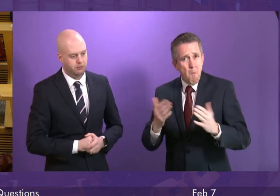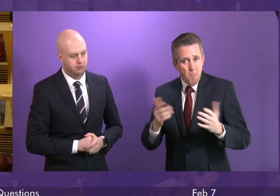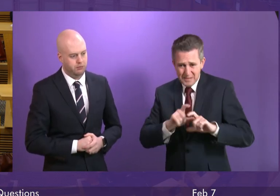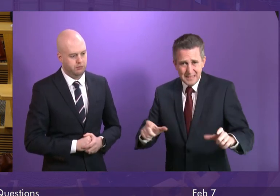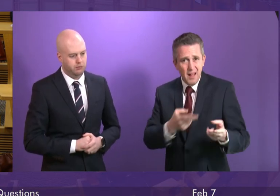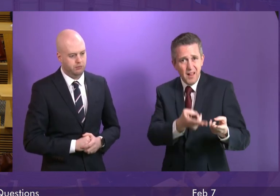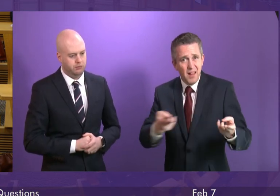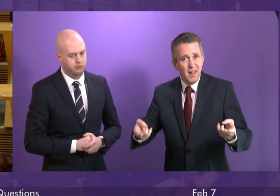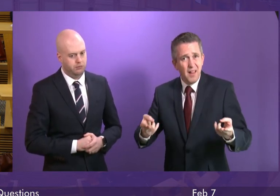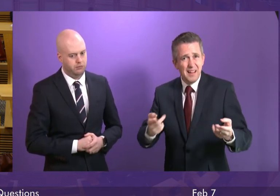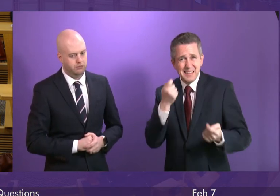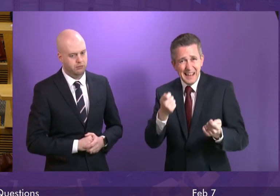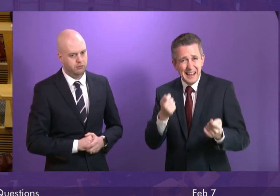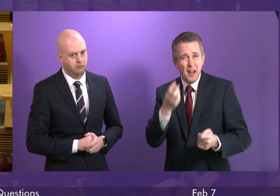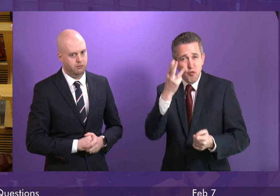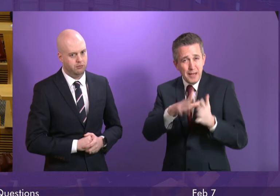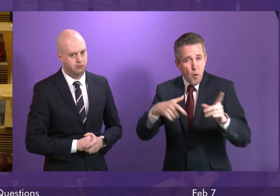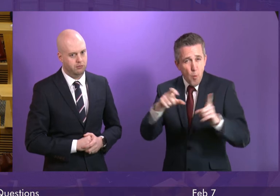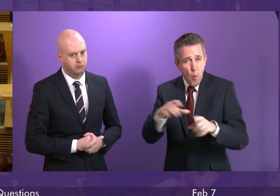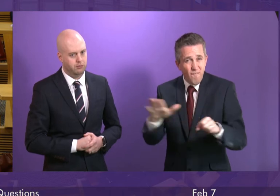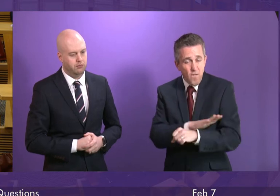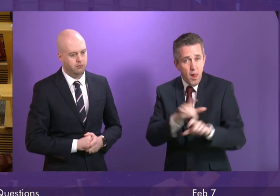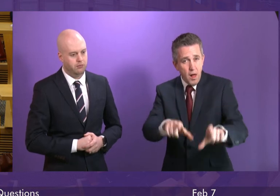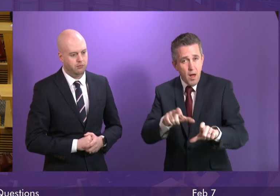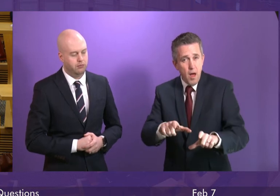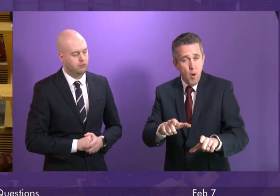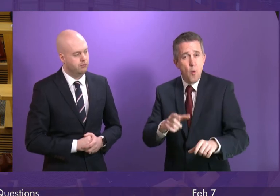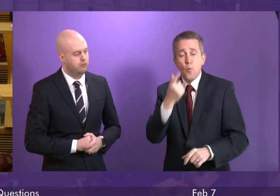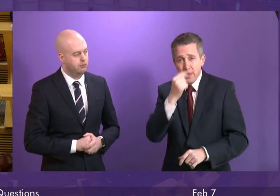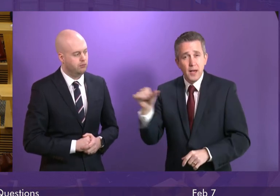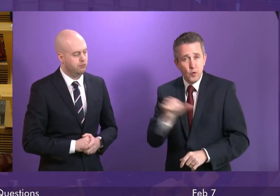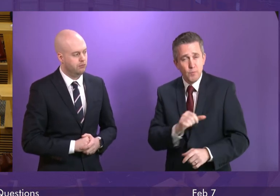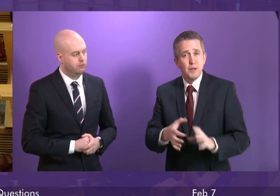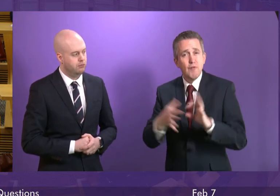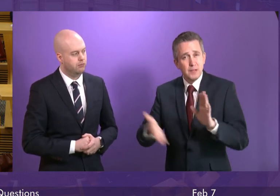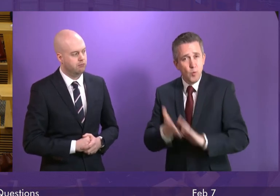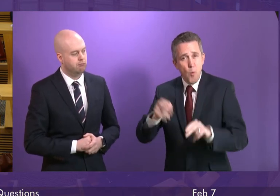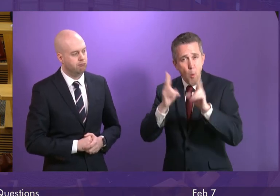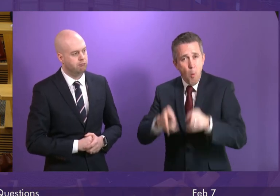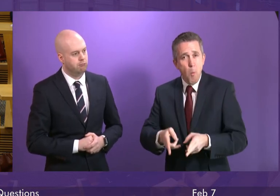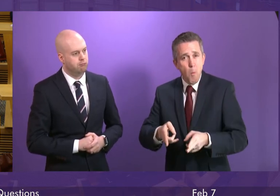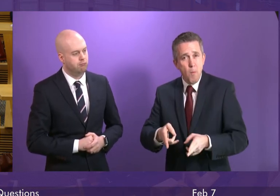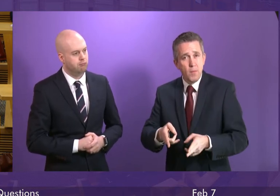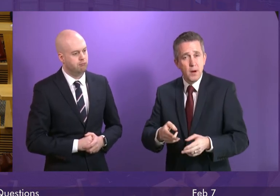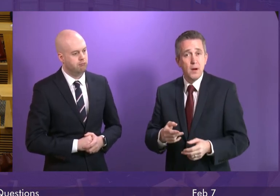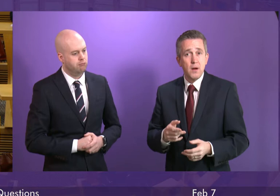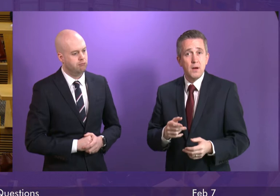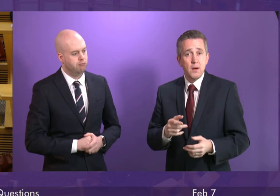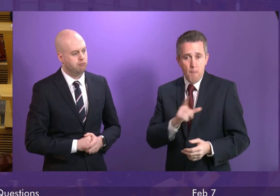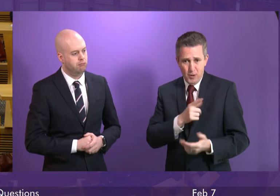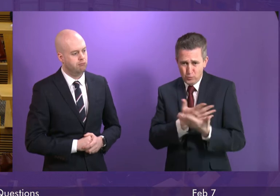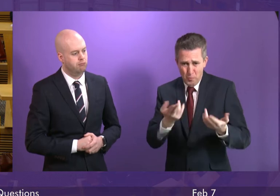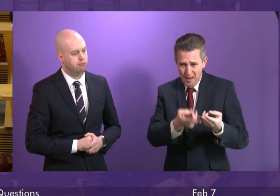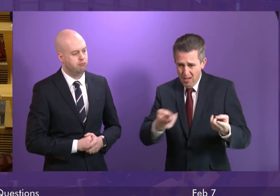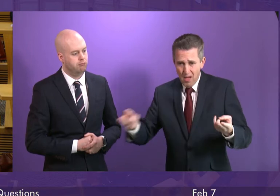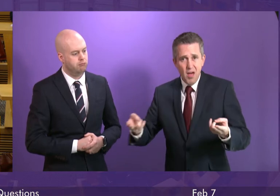to three whole wards. It is significantly impacting on our ability to manage the flow of